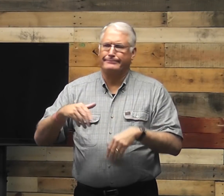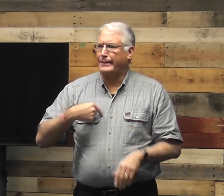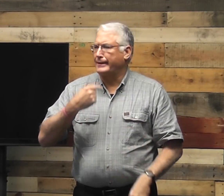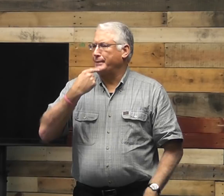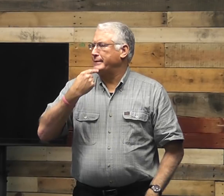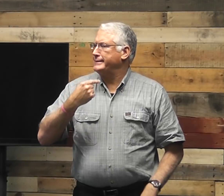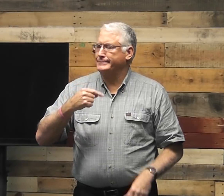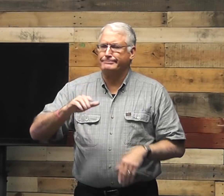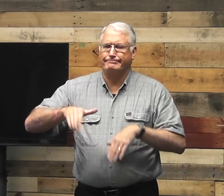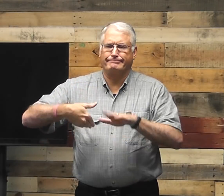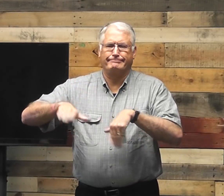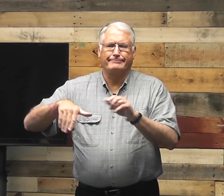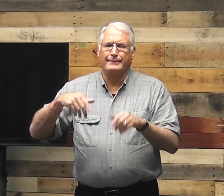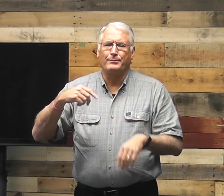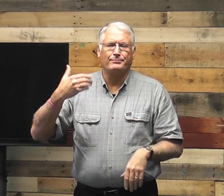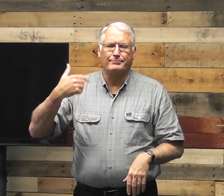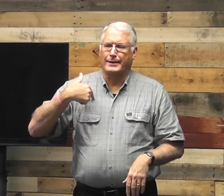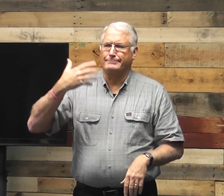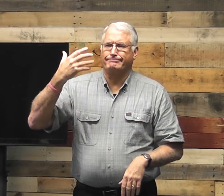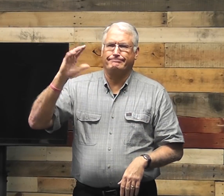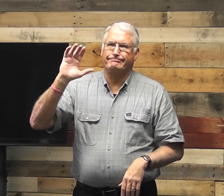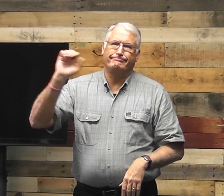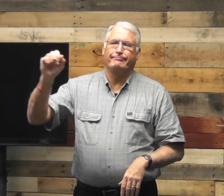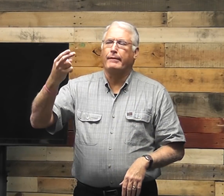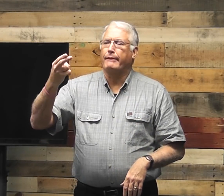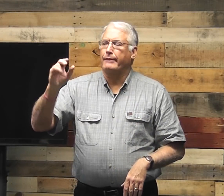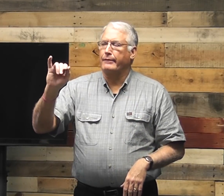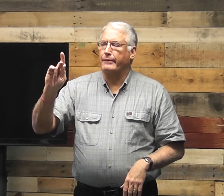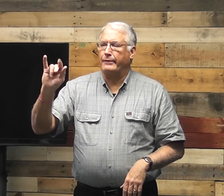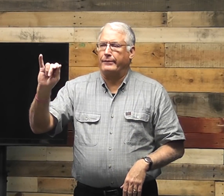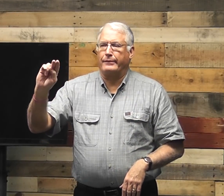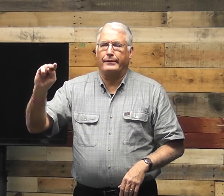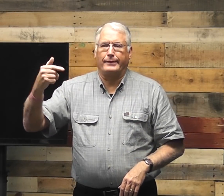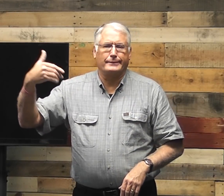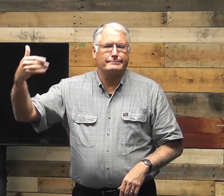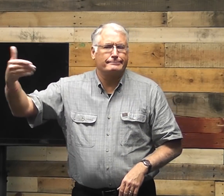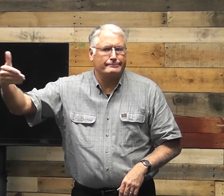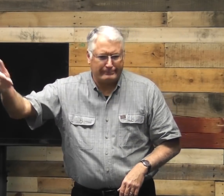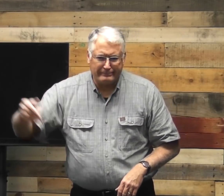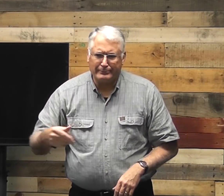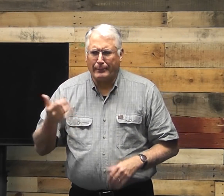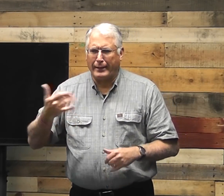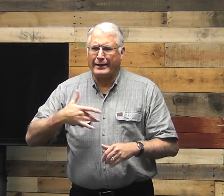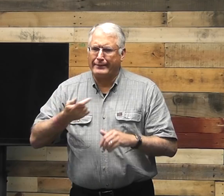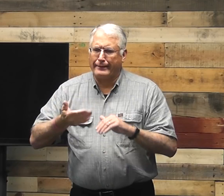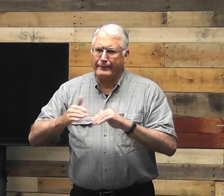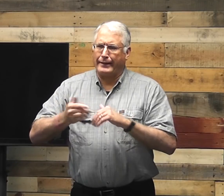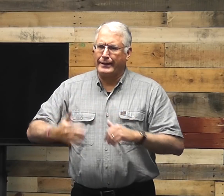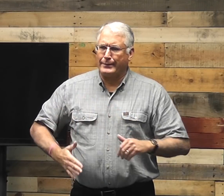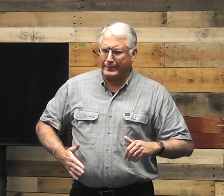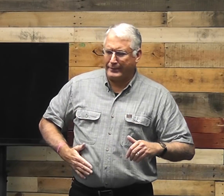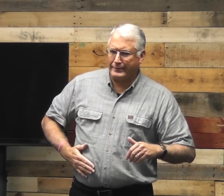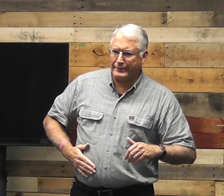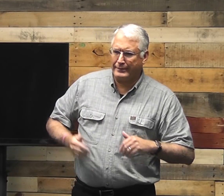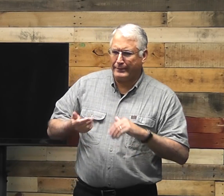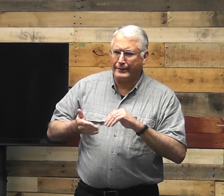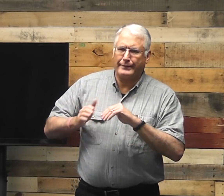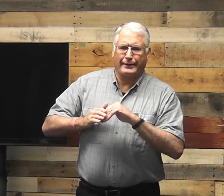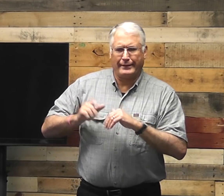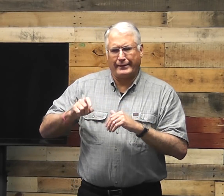walking and I miss being able to walk, you know, hiking, I haven't been able to do that, you know, I feel like I'm gaining